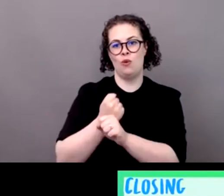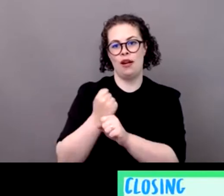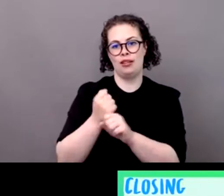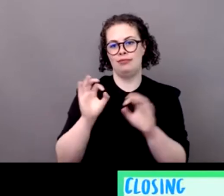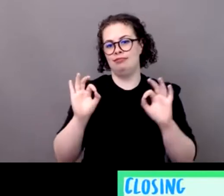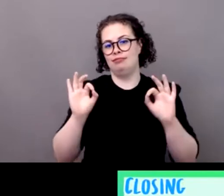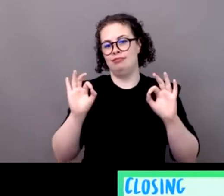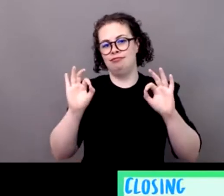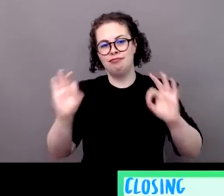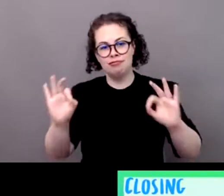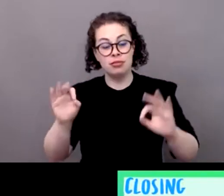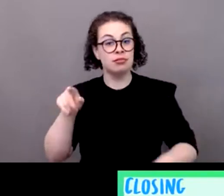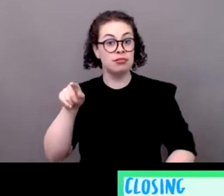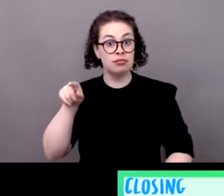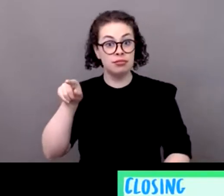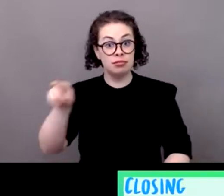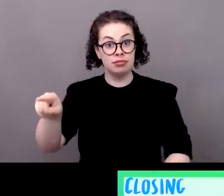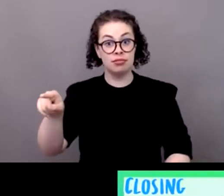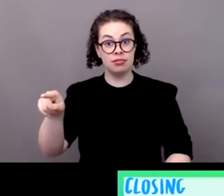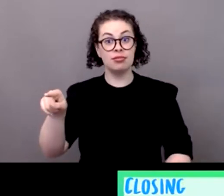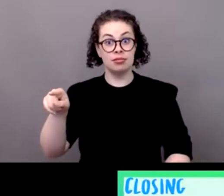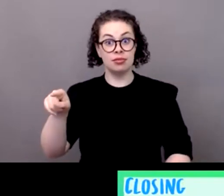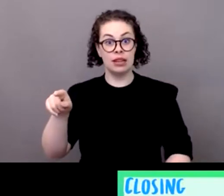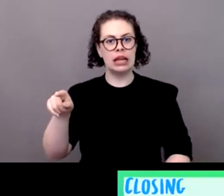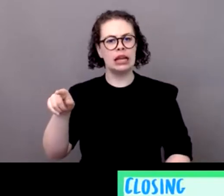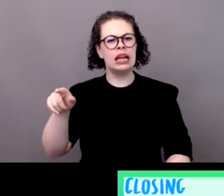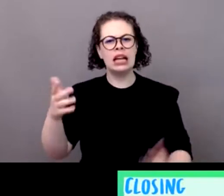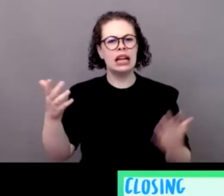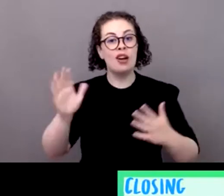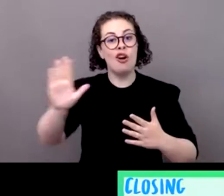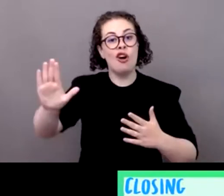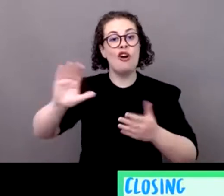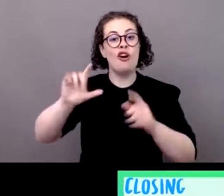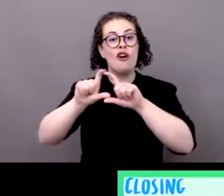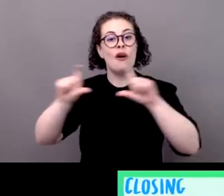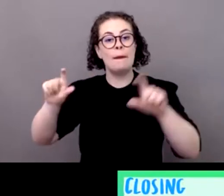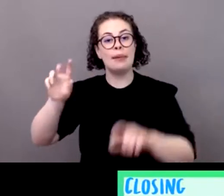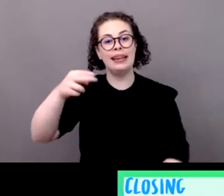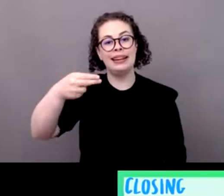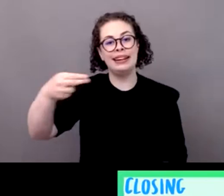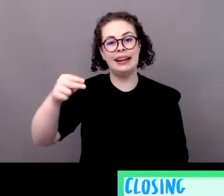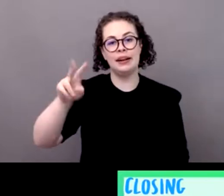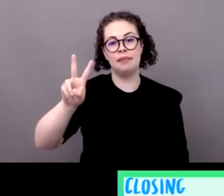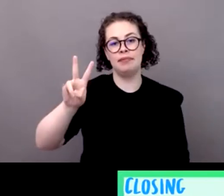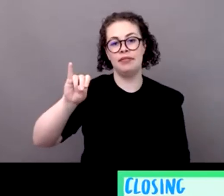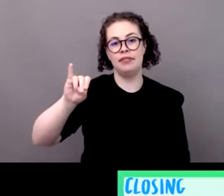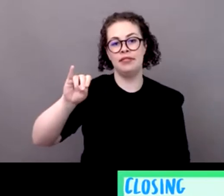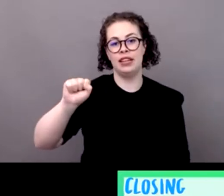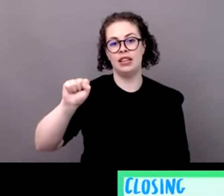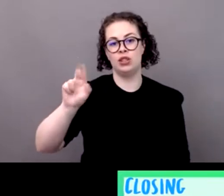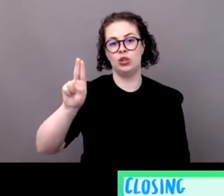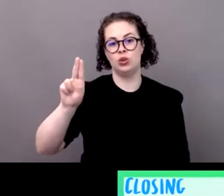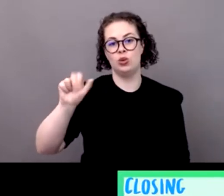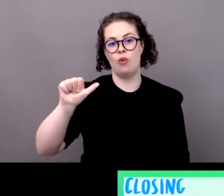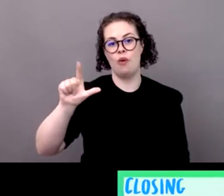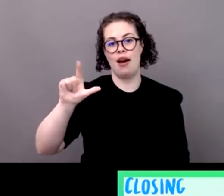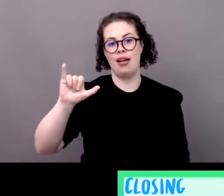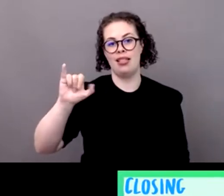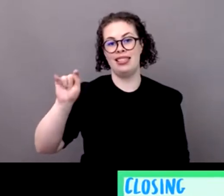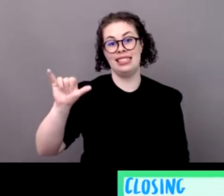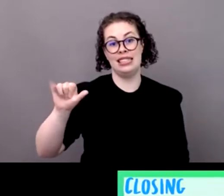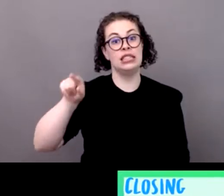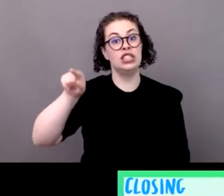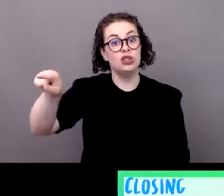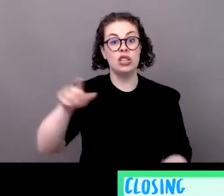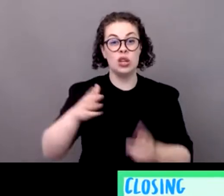from she she was from this she is from visuality she was our graphic facilitator during this